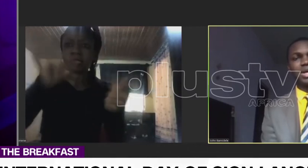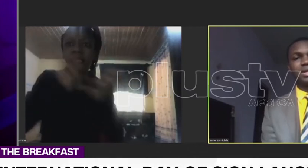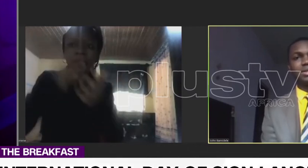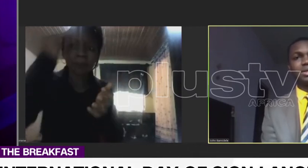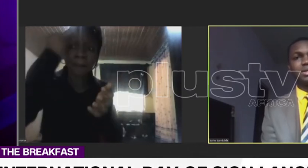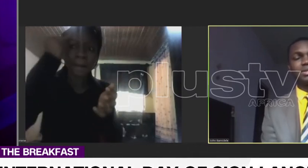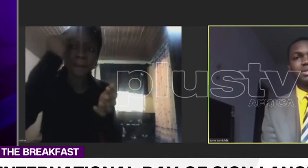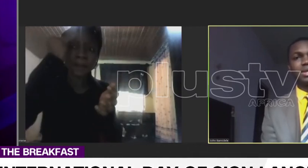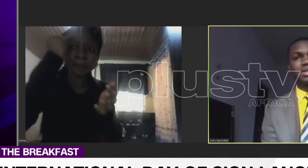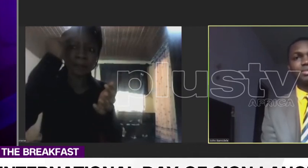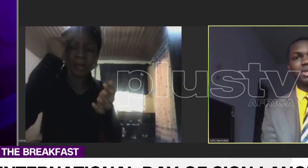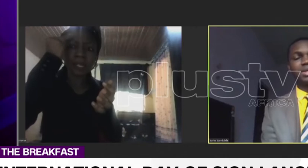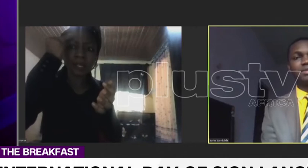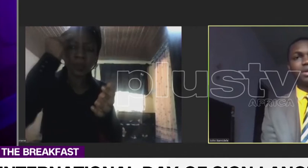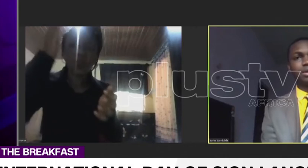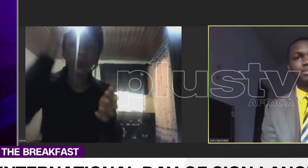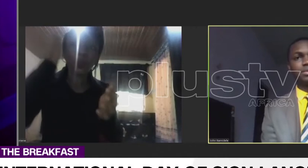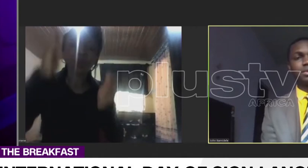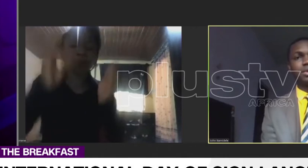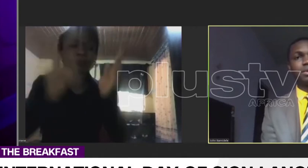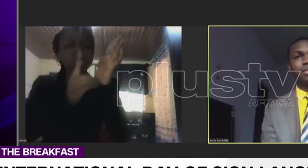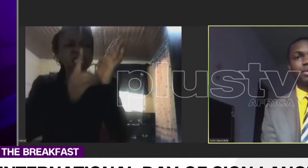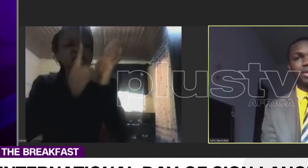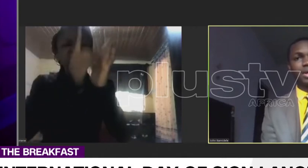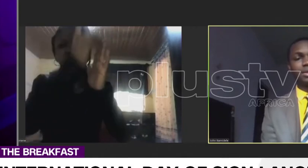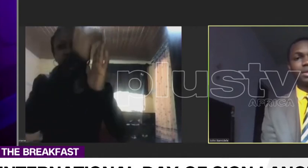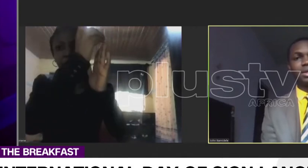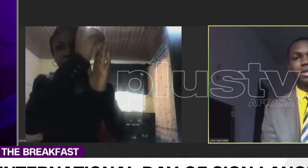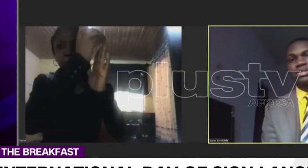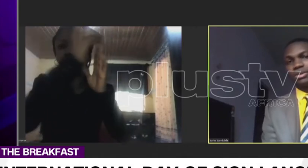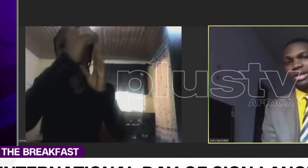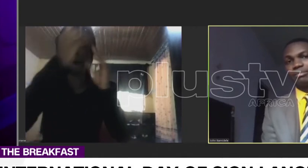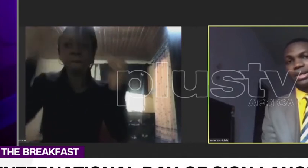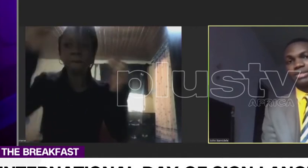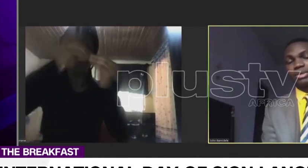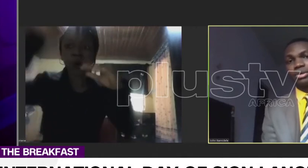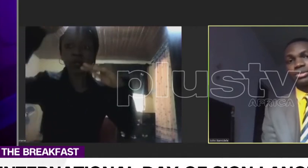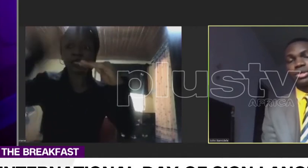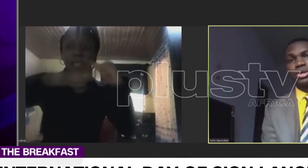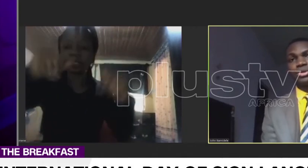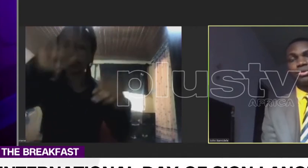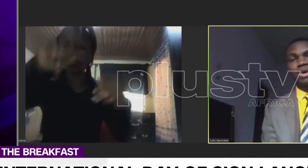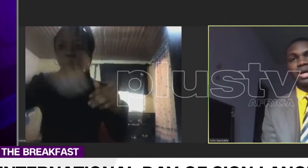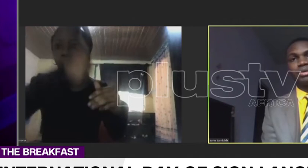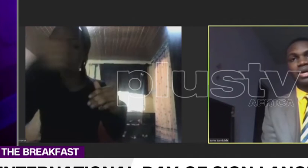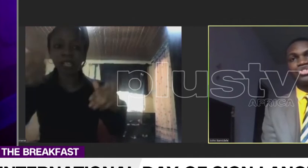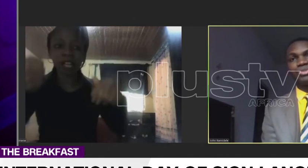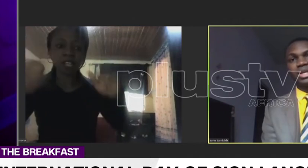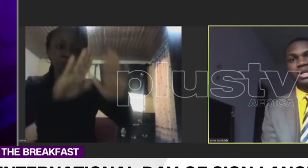is exceptionally developed more than his other peers because you are training or